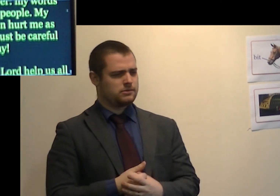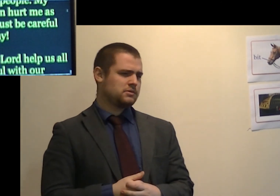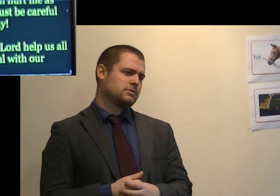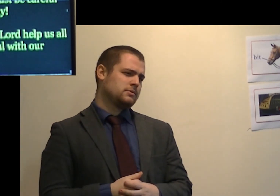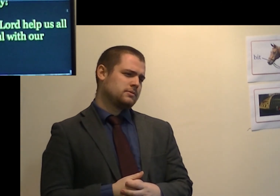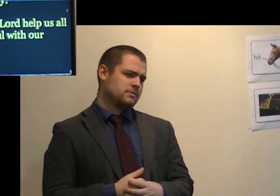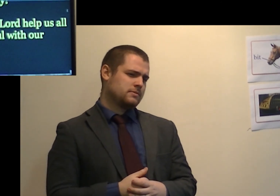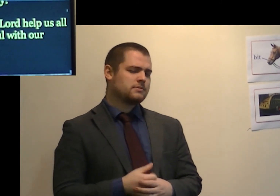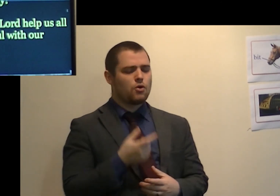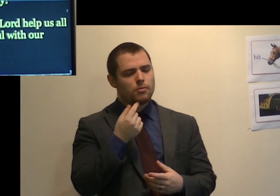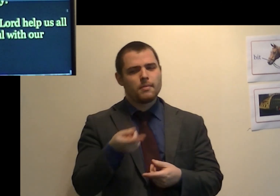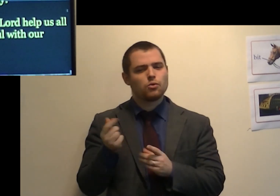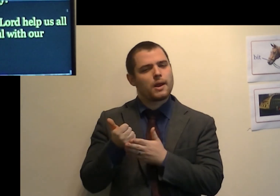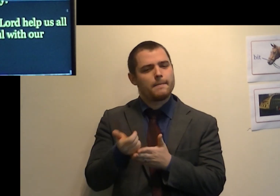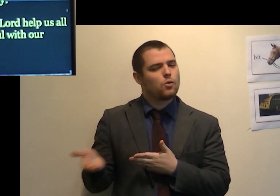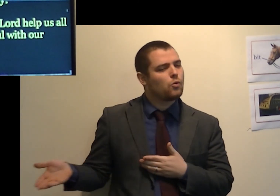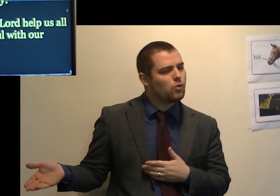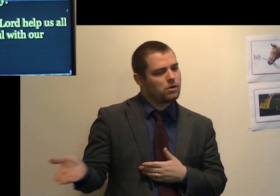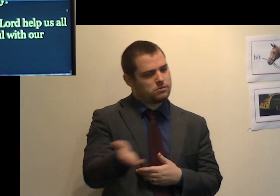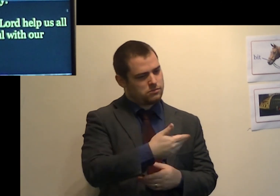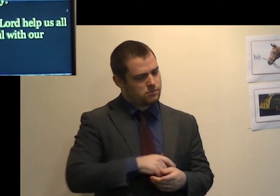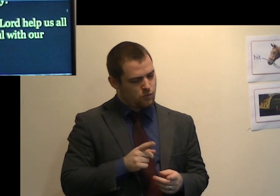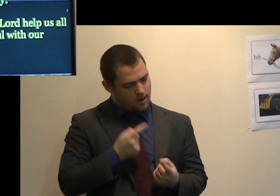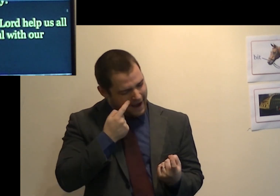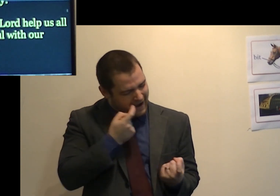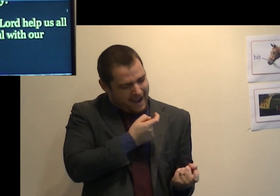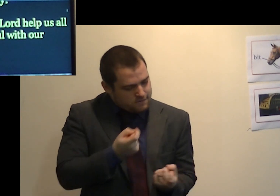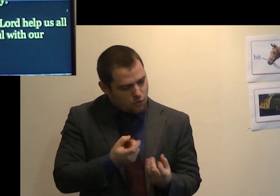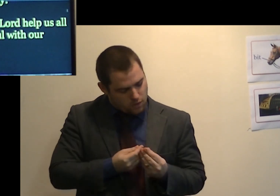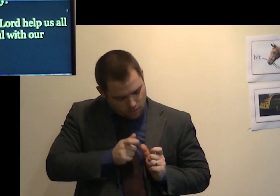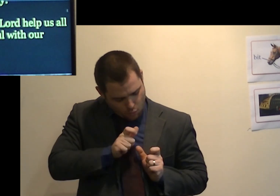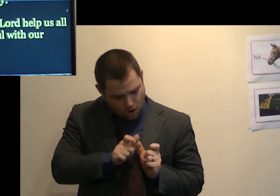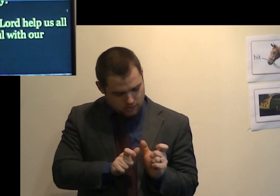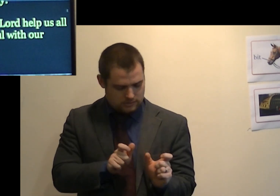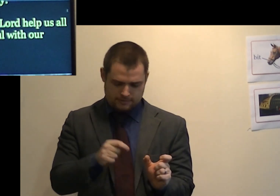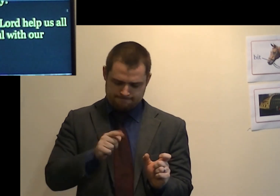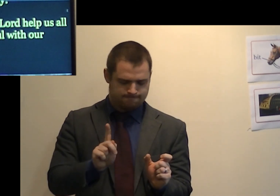May the Lord help us all. Be careful with our words. Amen. Amen.